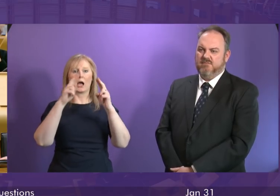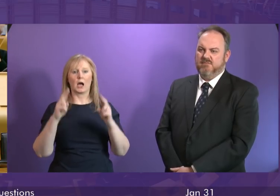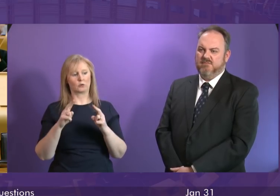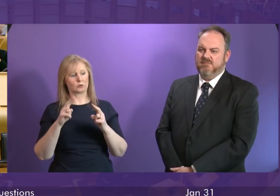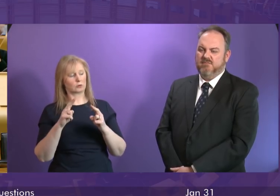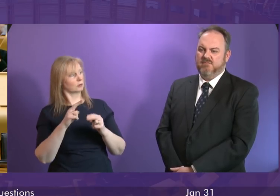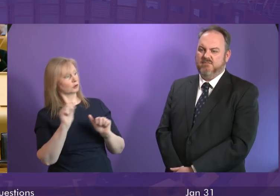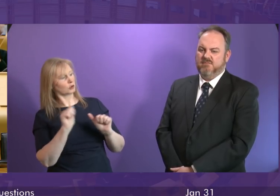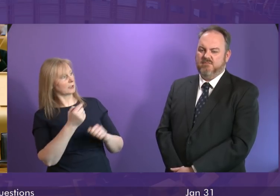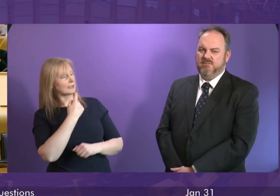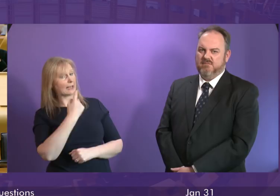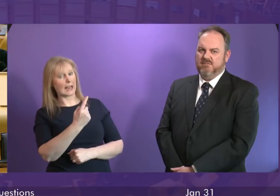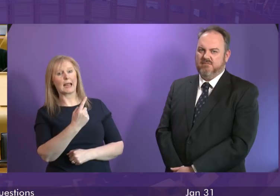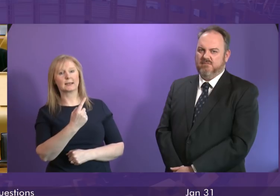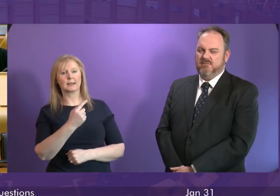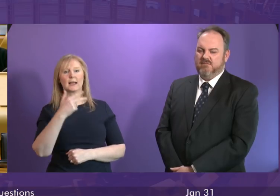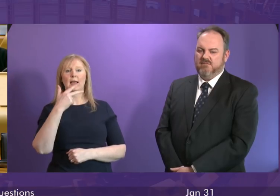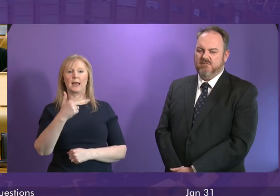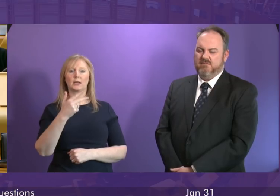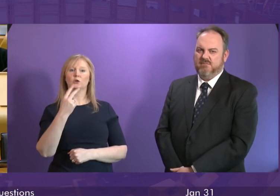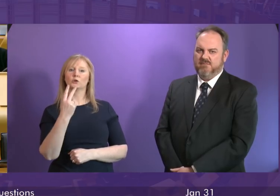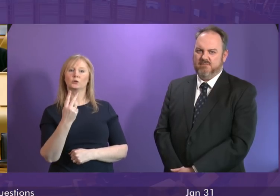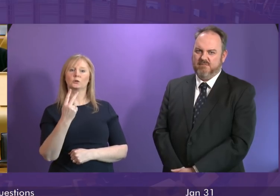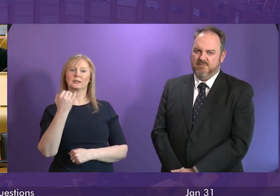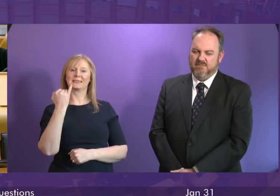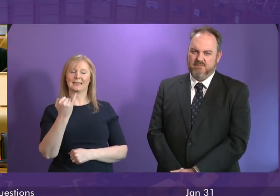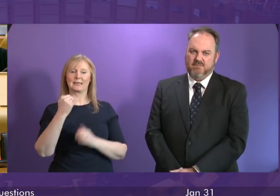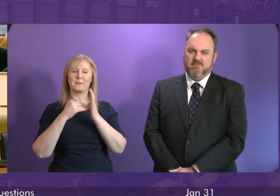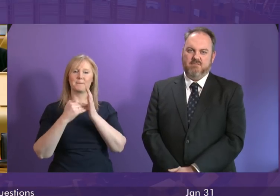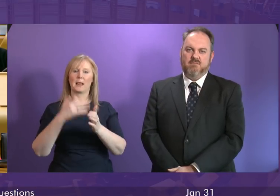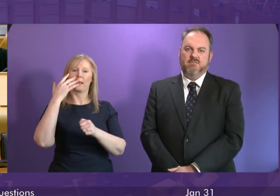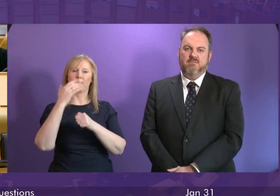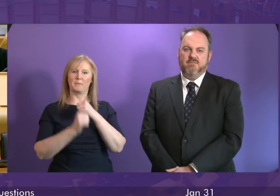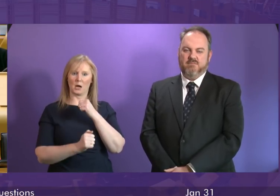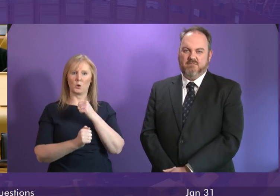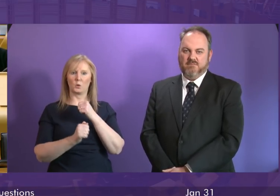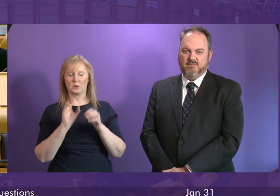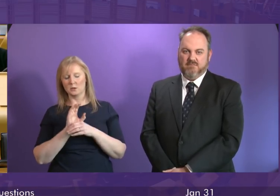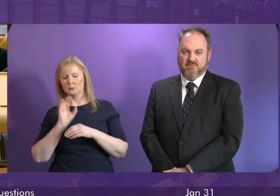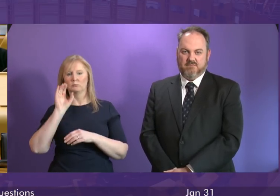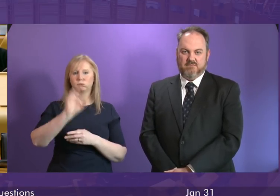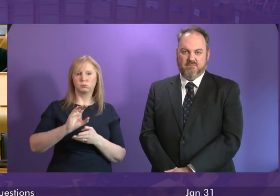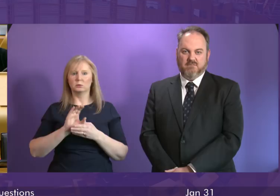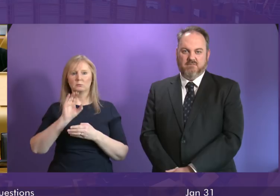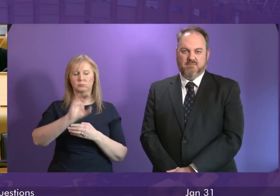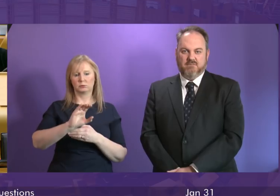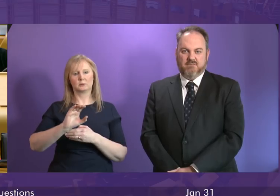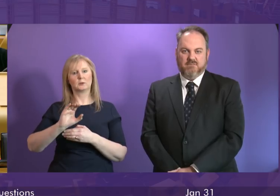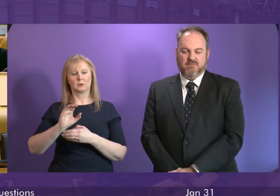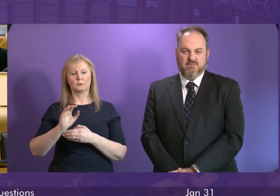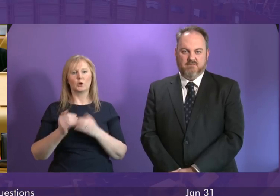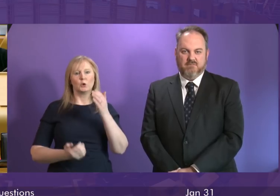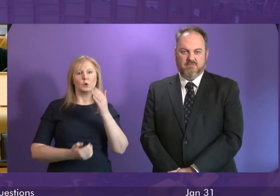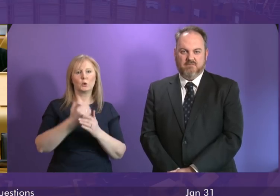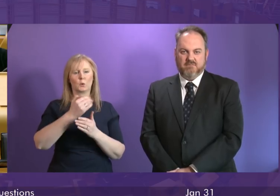Leonard didn't mention is the £826 million being invested by this government to deliver